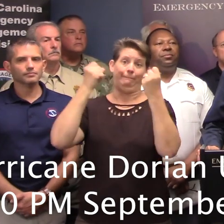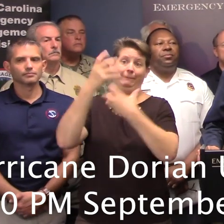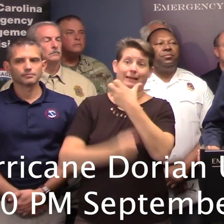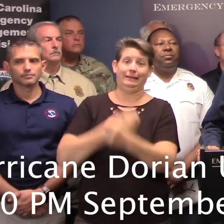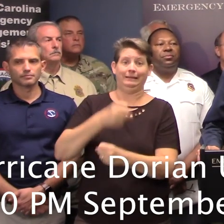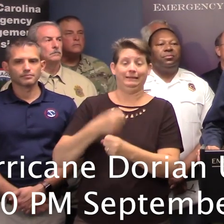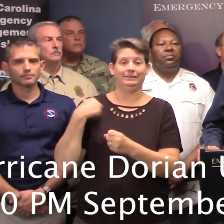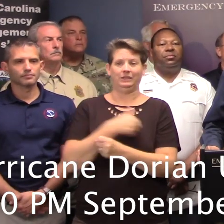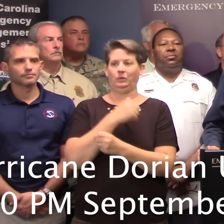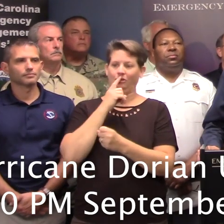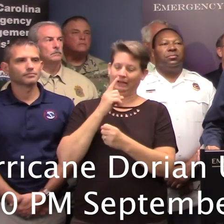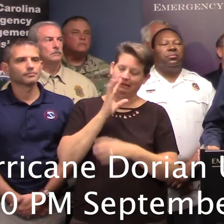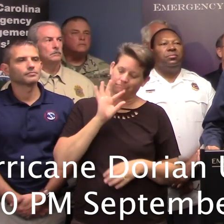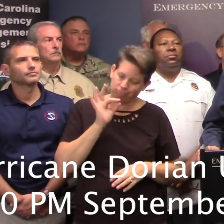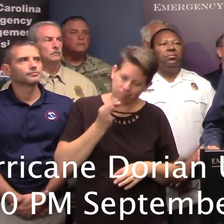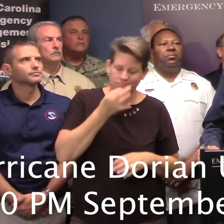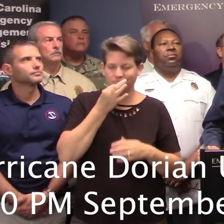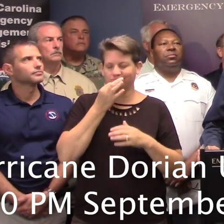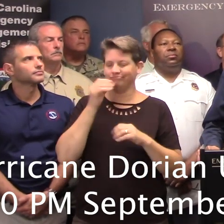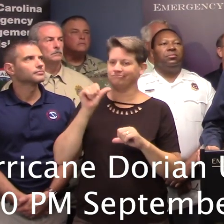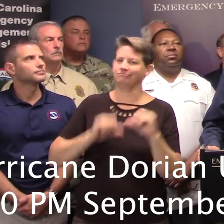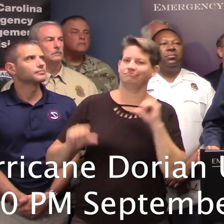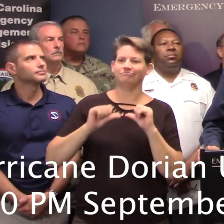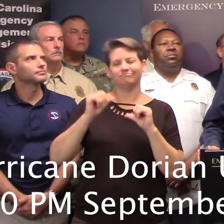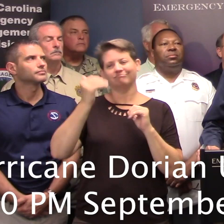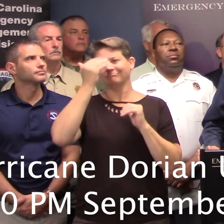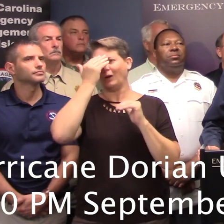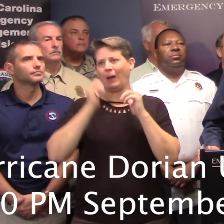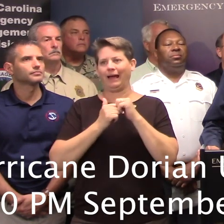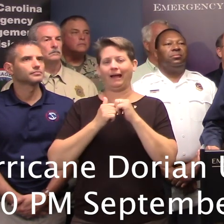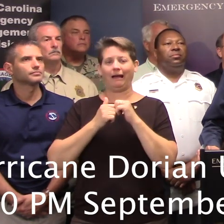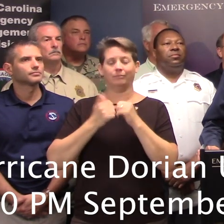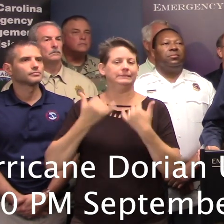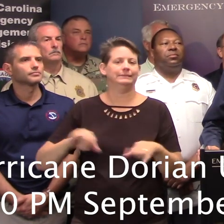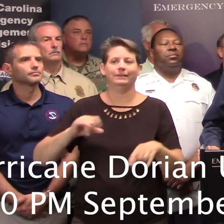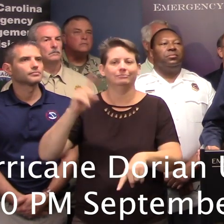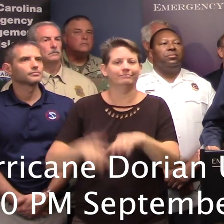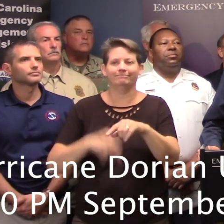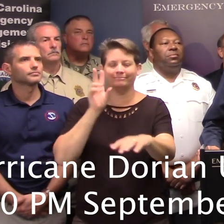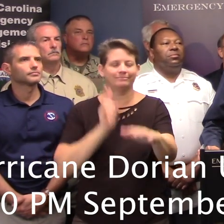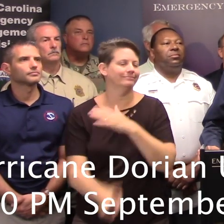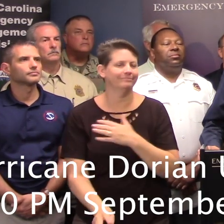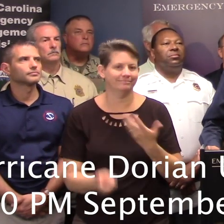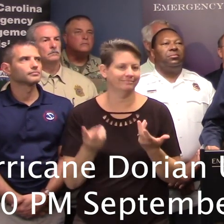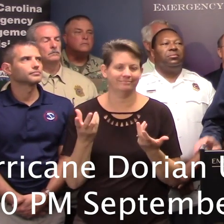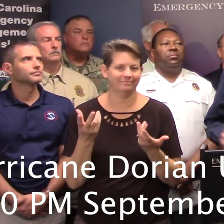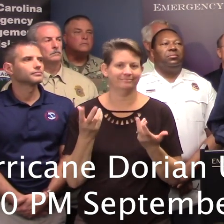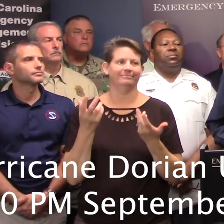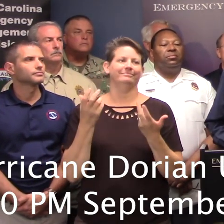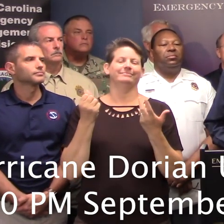the peak of scientific expertise in technology now, and we still cannot predict where a hurricane is going to go.